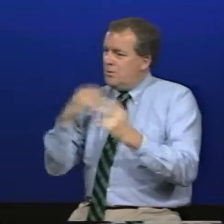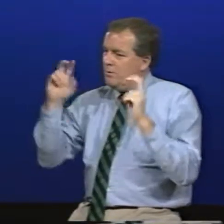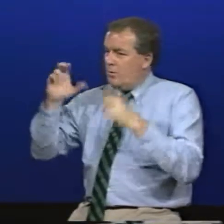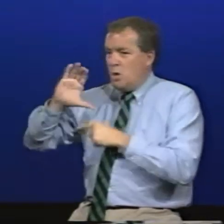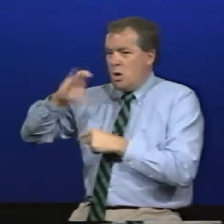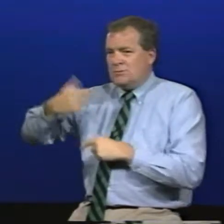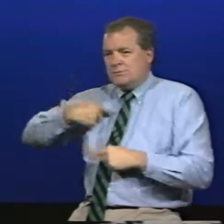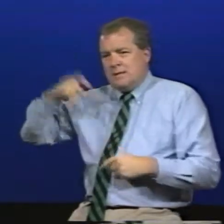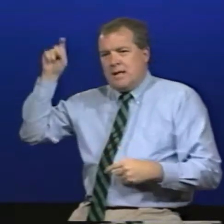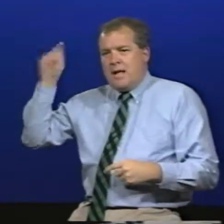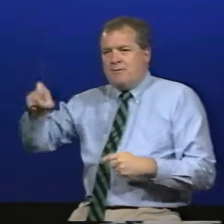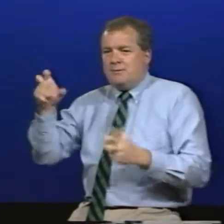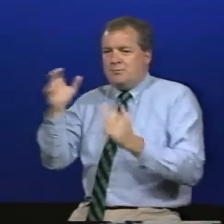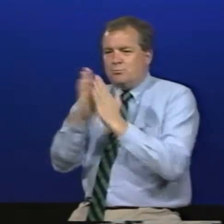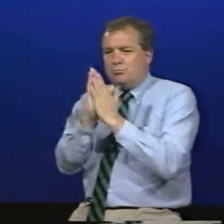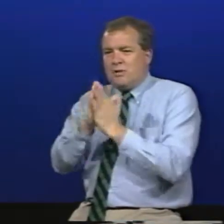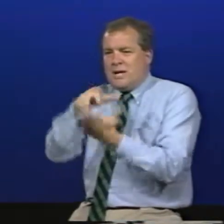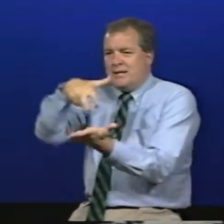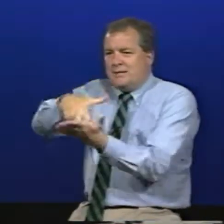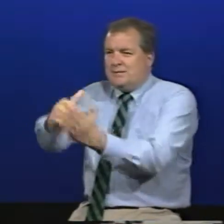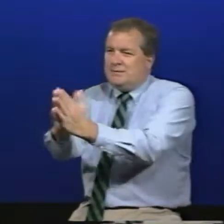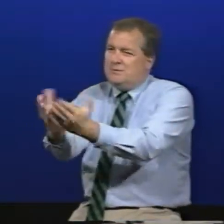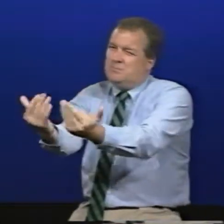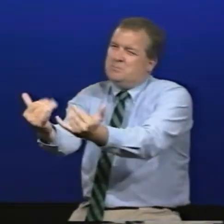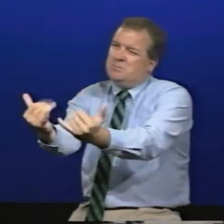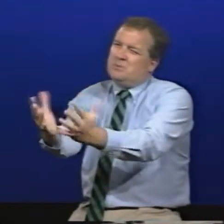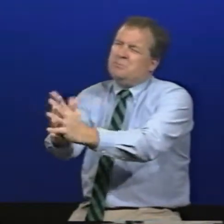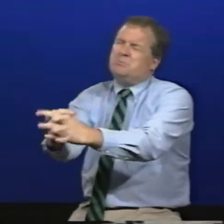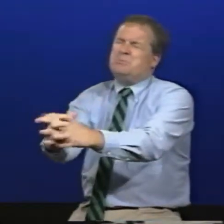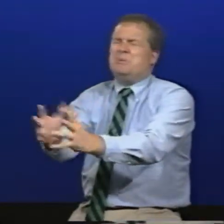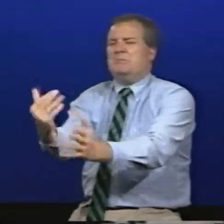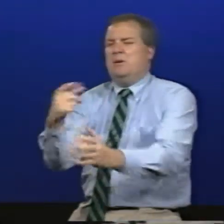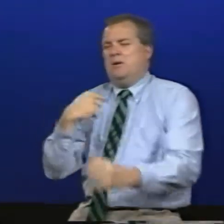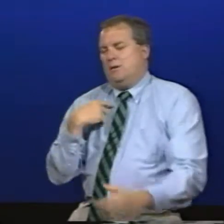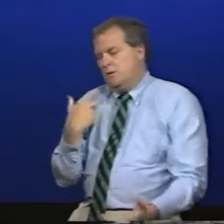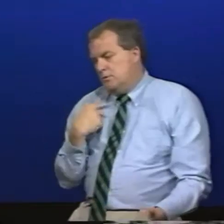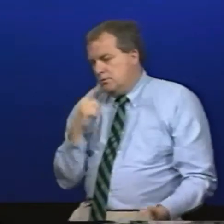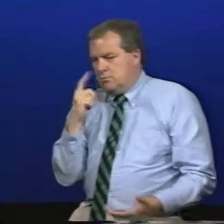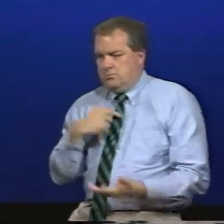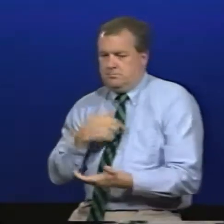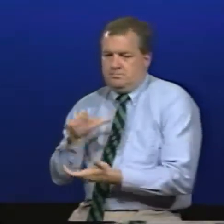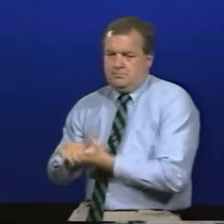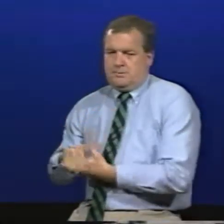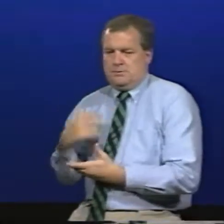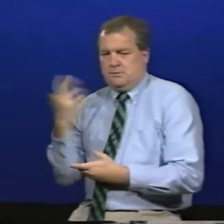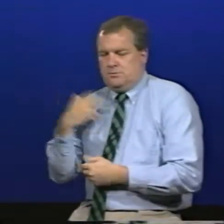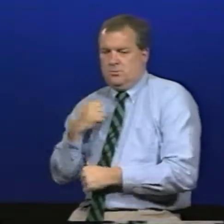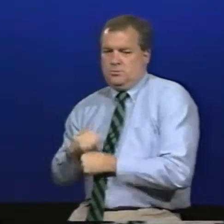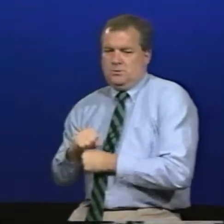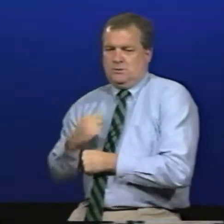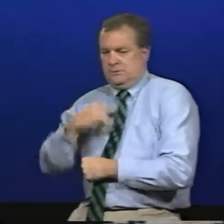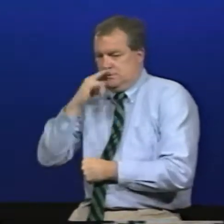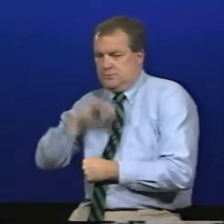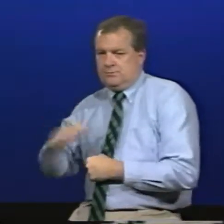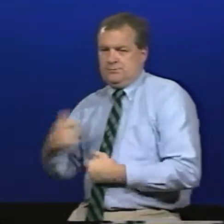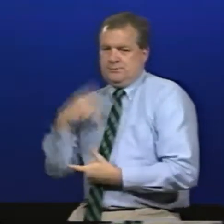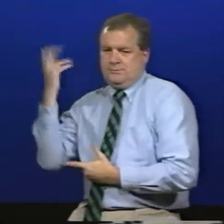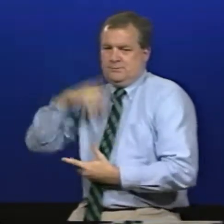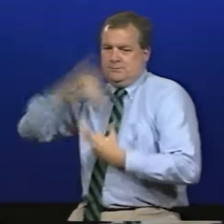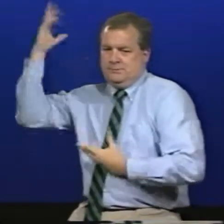alone just trying to get adults to come and try out coaches have to practically get on their hands and knees and beg people to come and when you do you